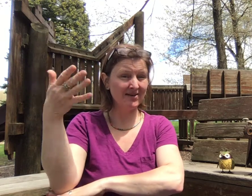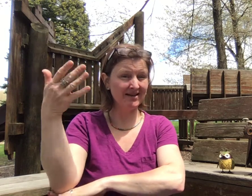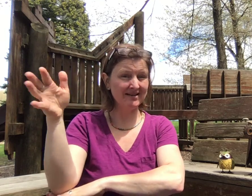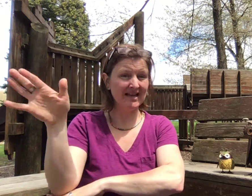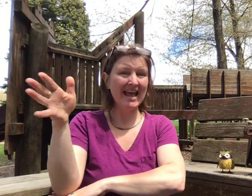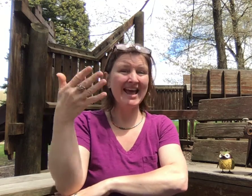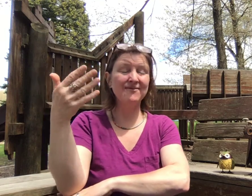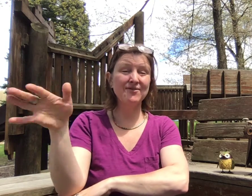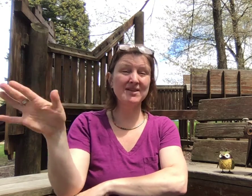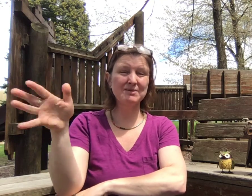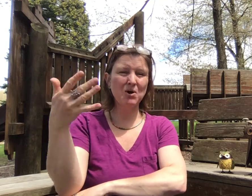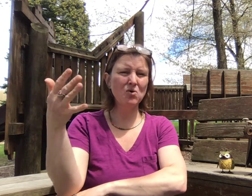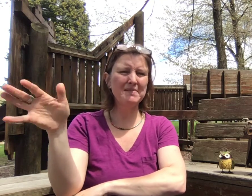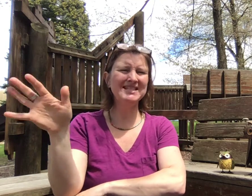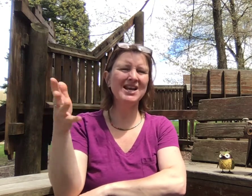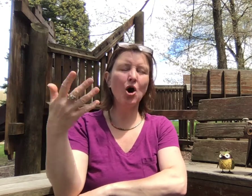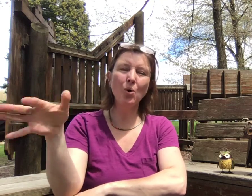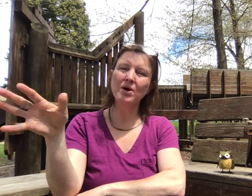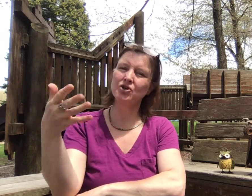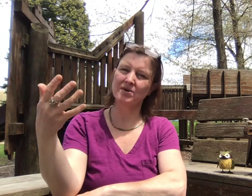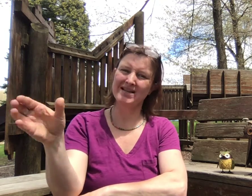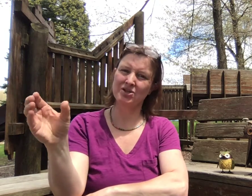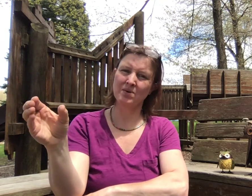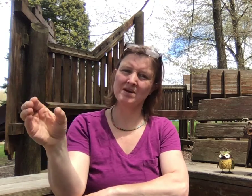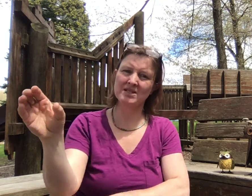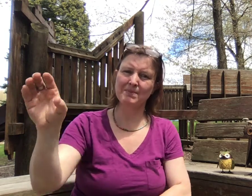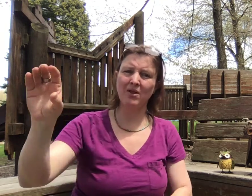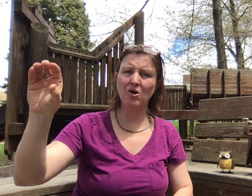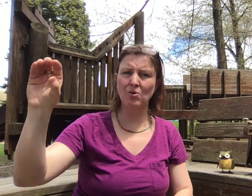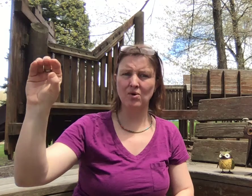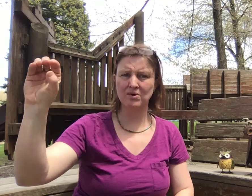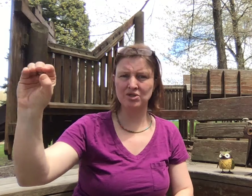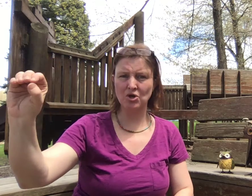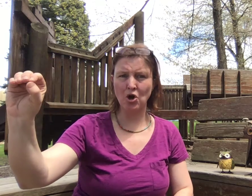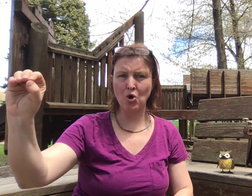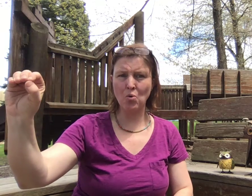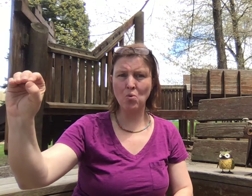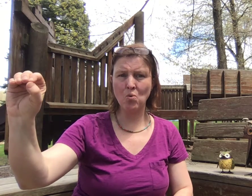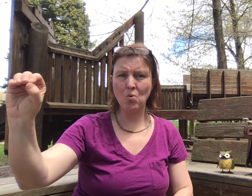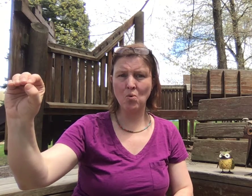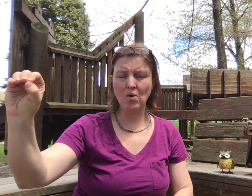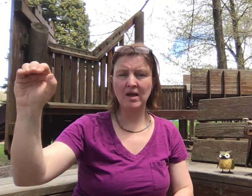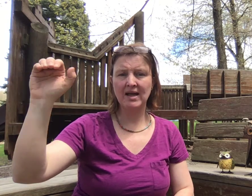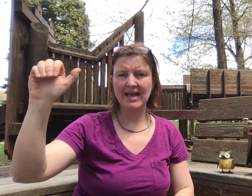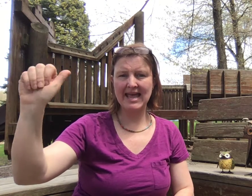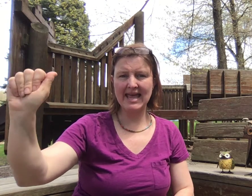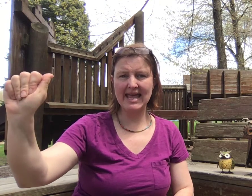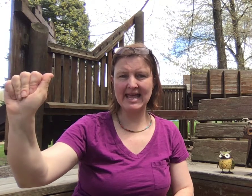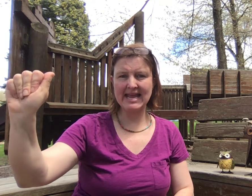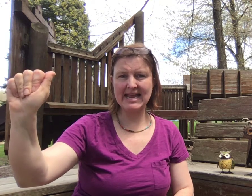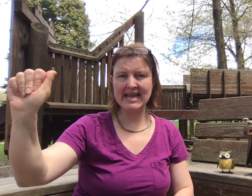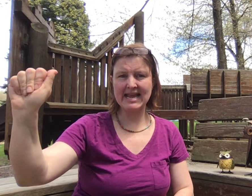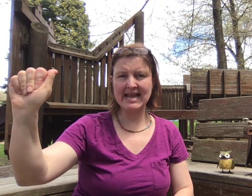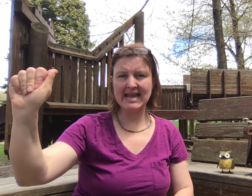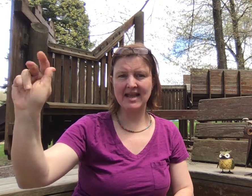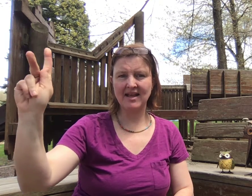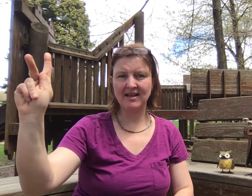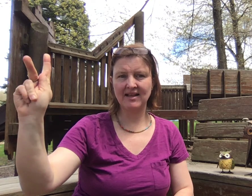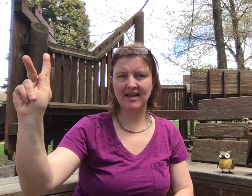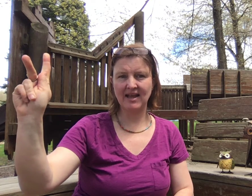right? And for this poem it's an oak tree. So we're gonna spell oak, which is O-A-K.